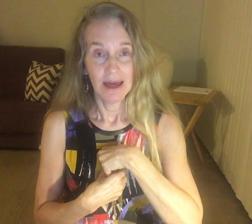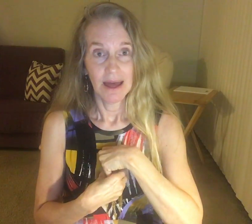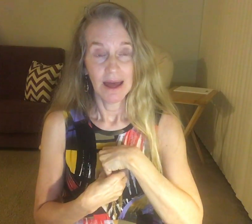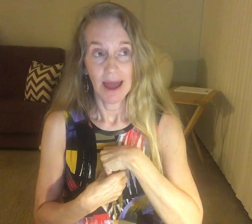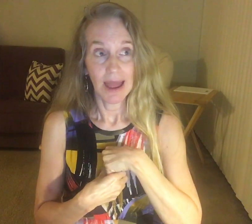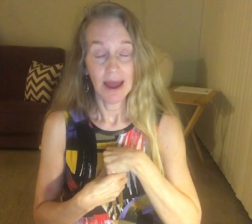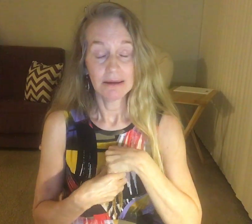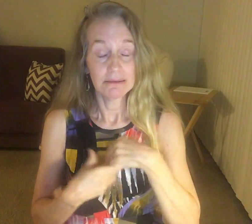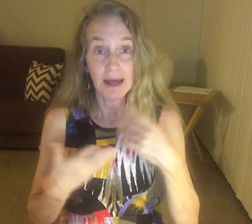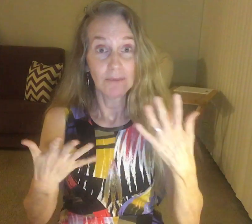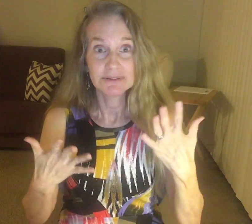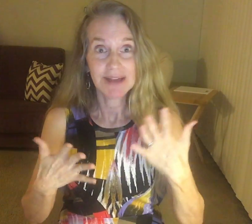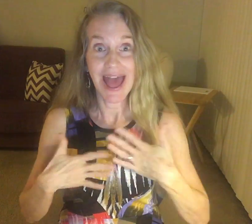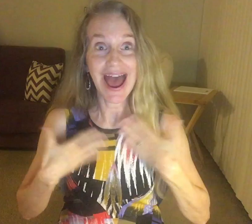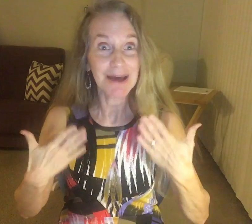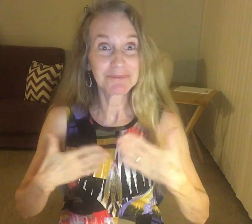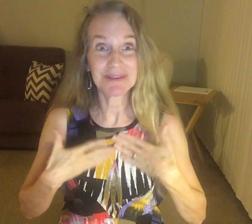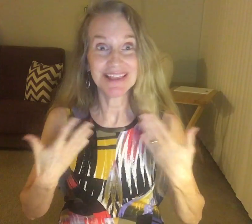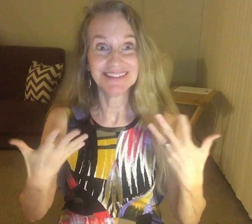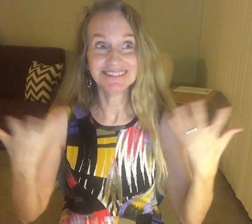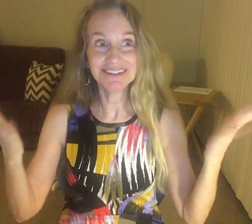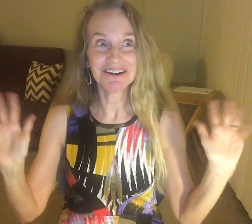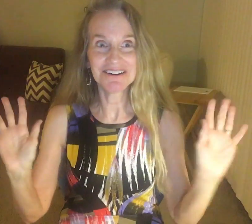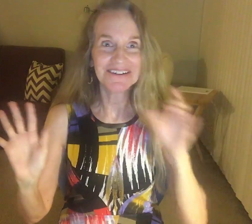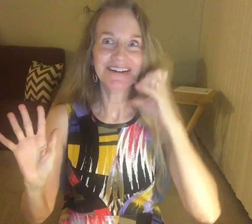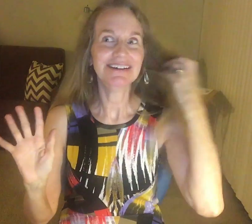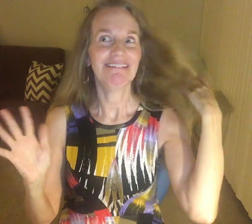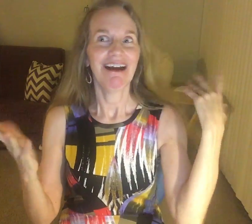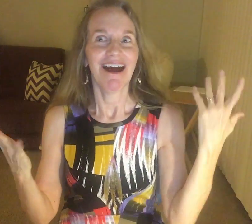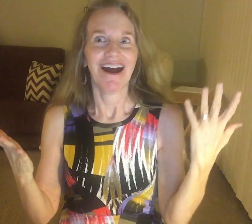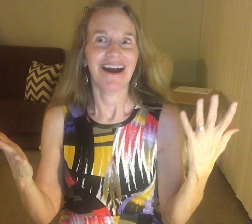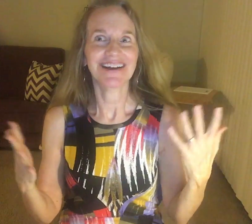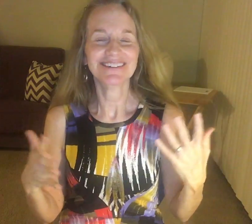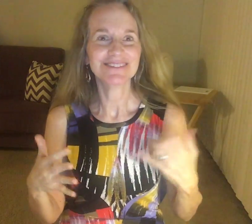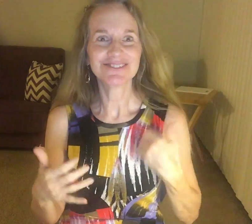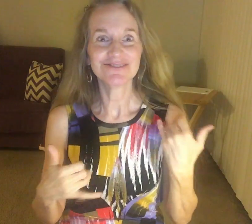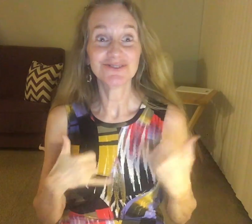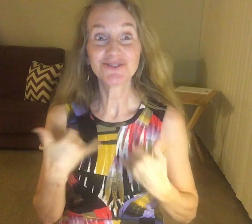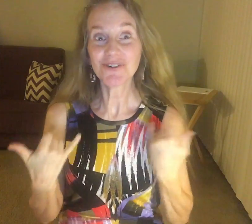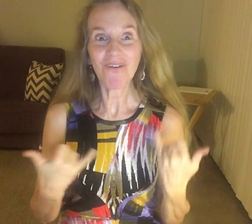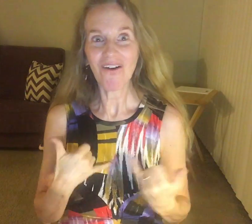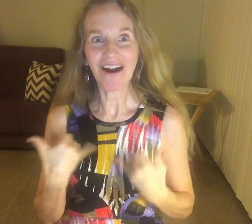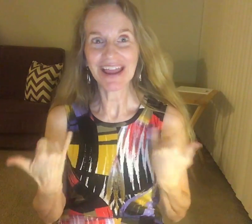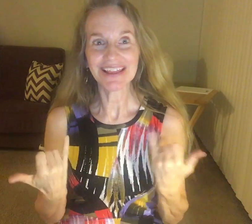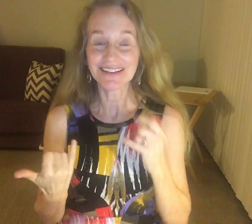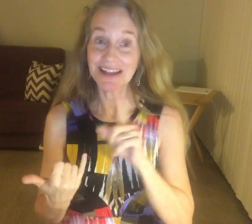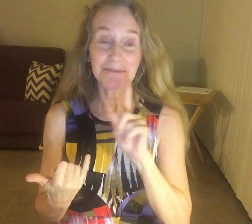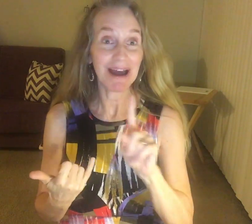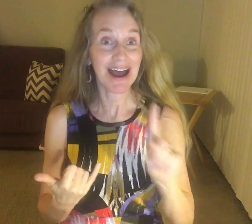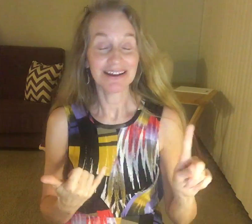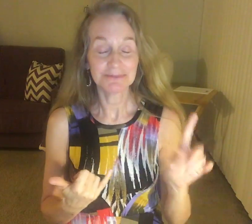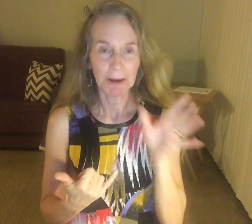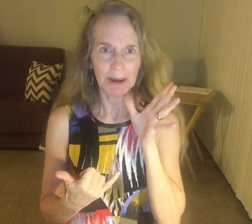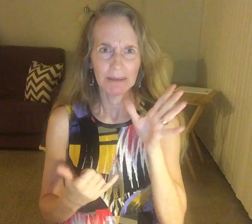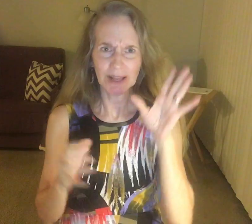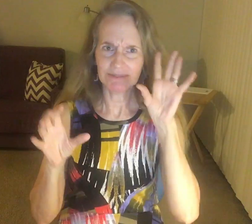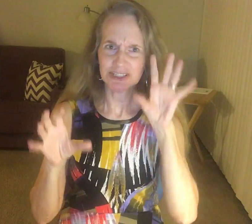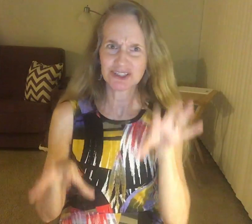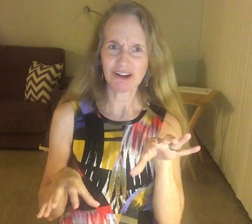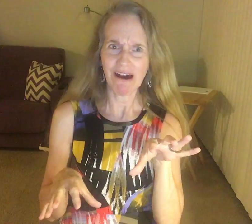I was happy, you know, I was sure it came out of my mouth. was talking